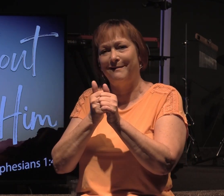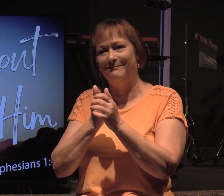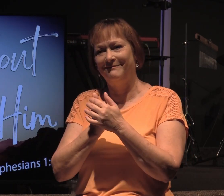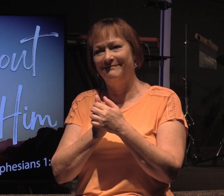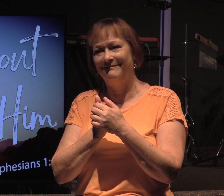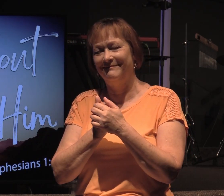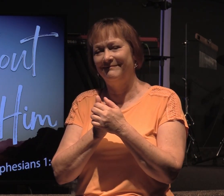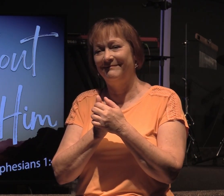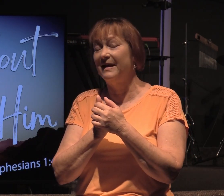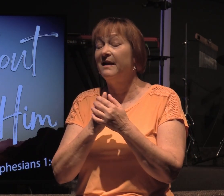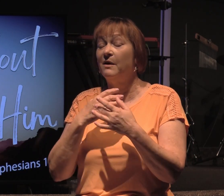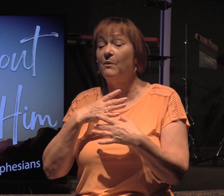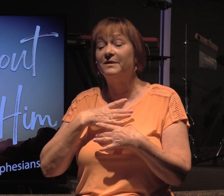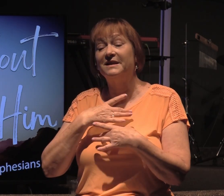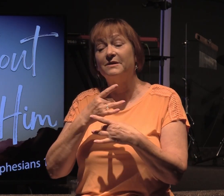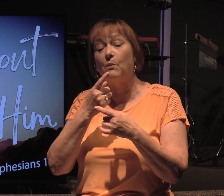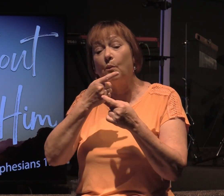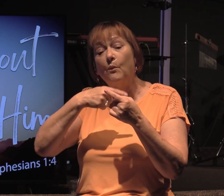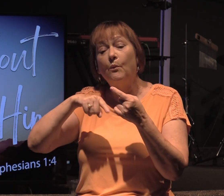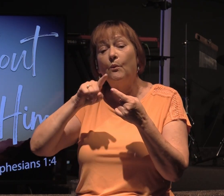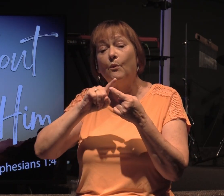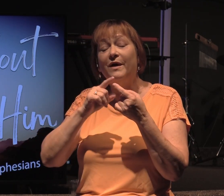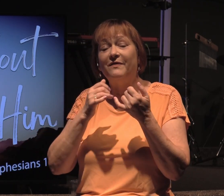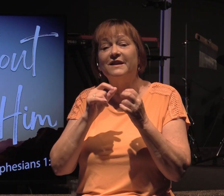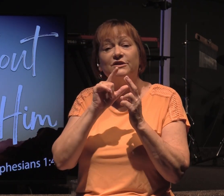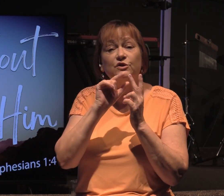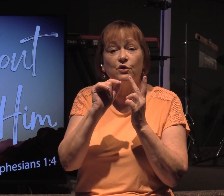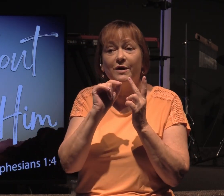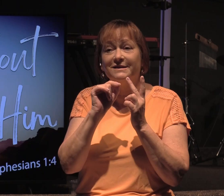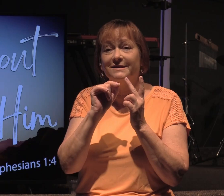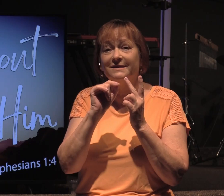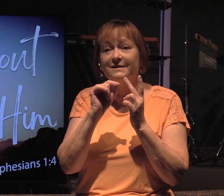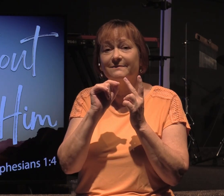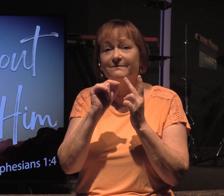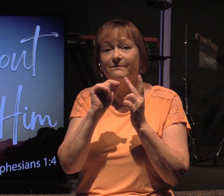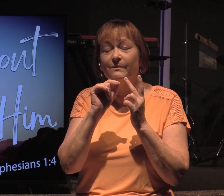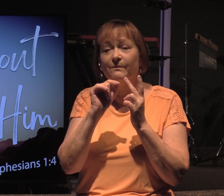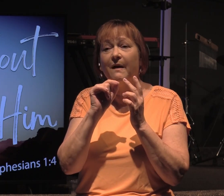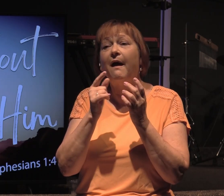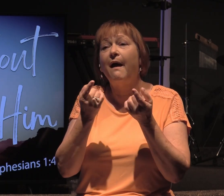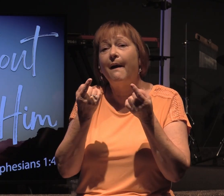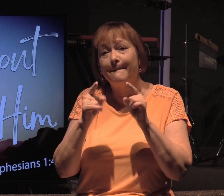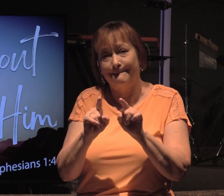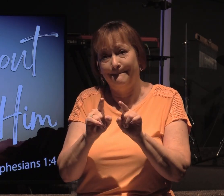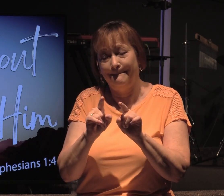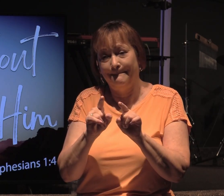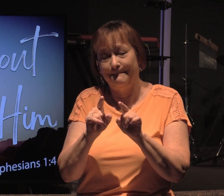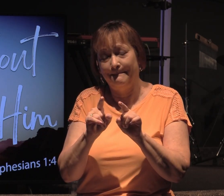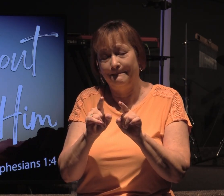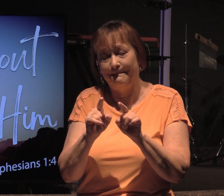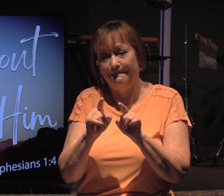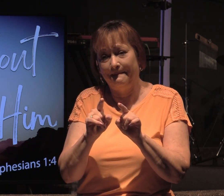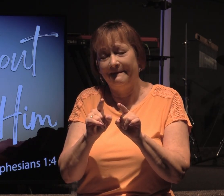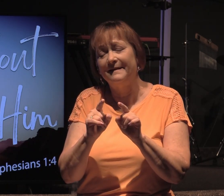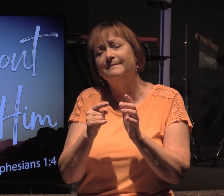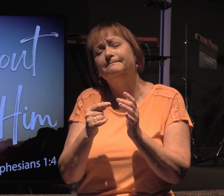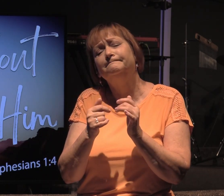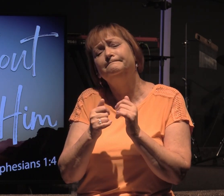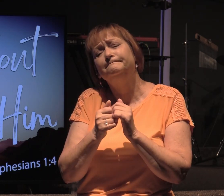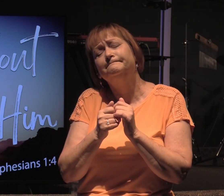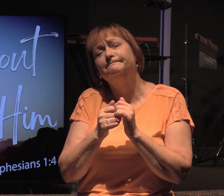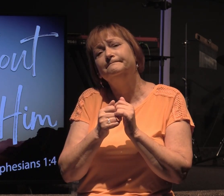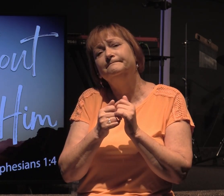Now the interesting thing is when this choice was exercised, it says